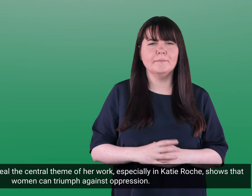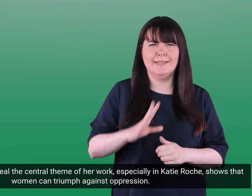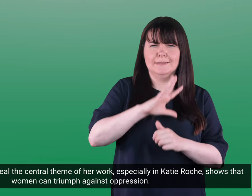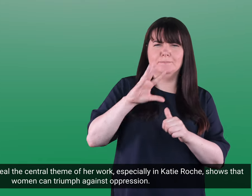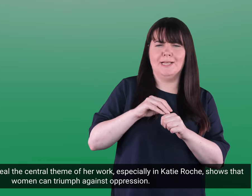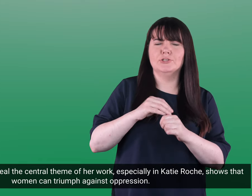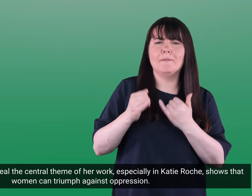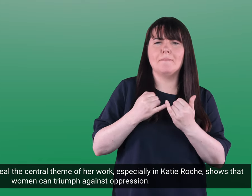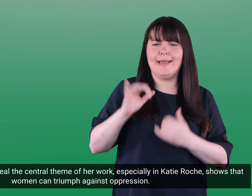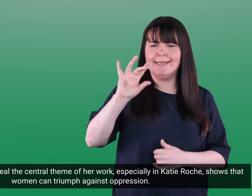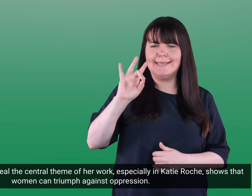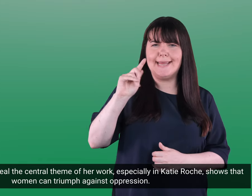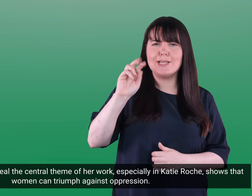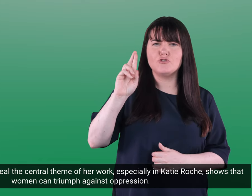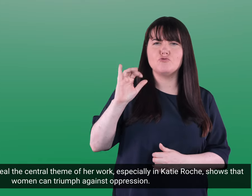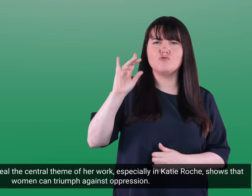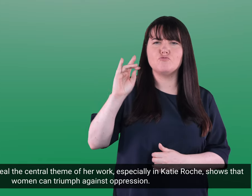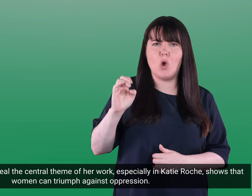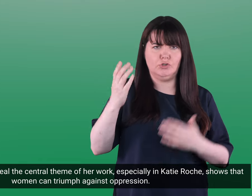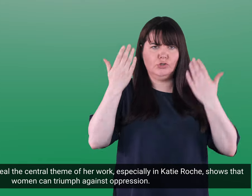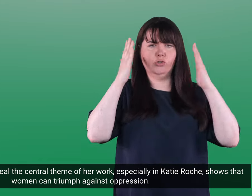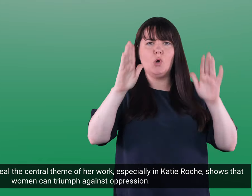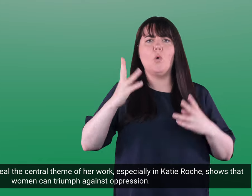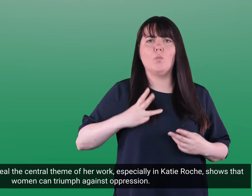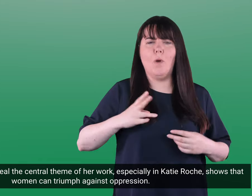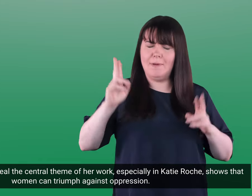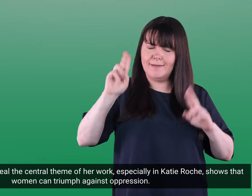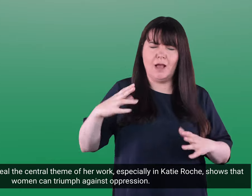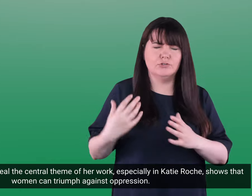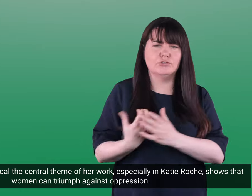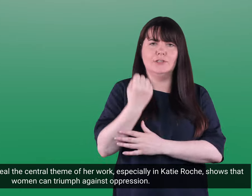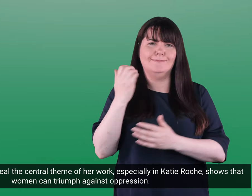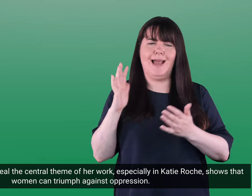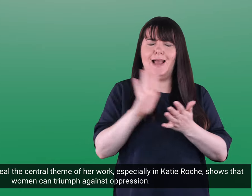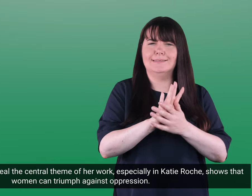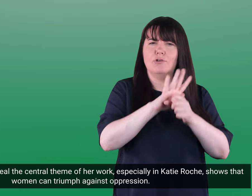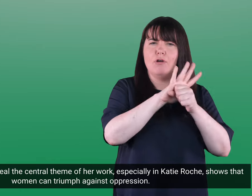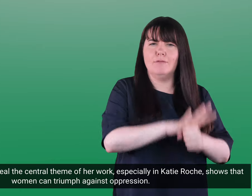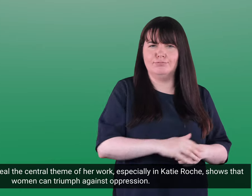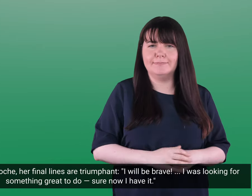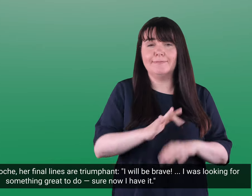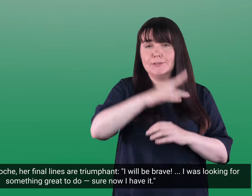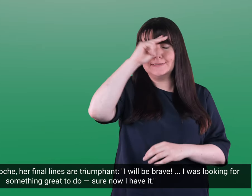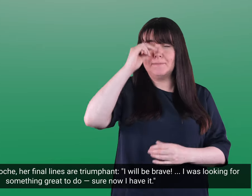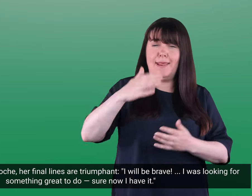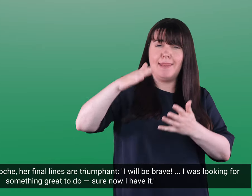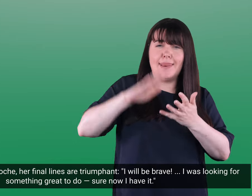central theme of her work especially in Katie Roach shows that women can triumph against oppression for example in Katie